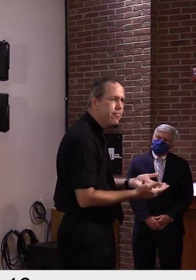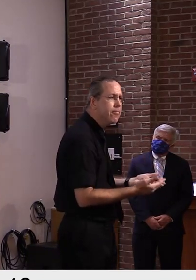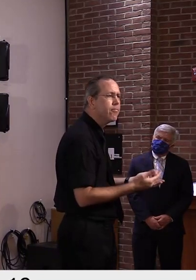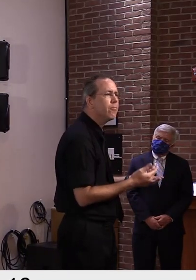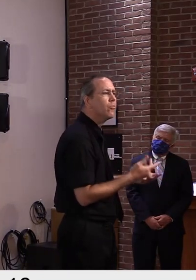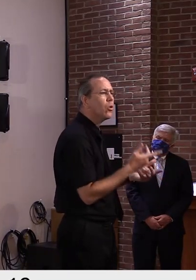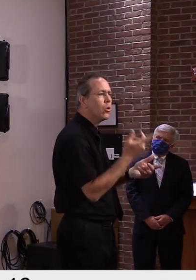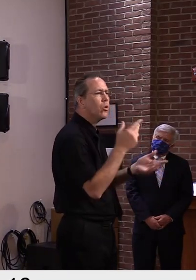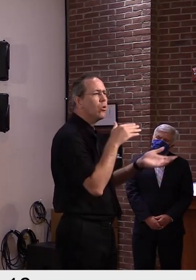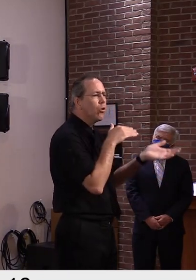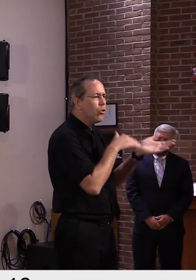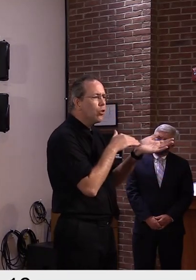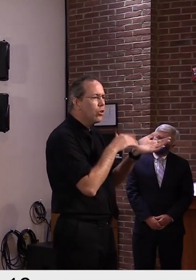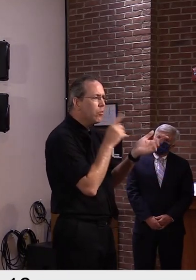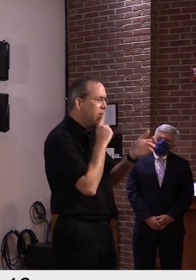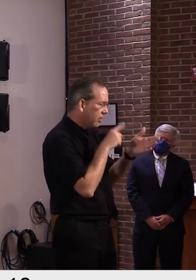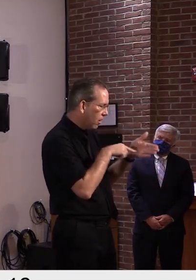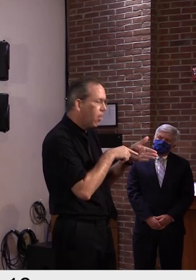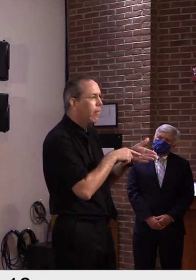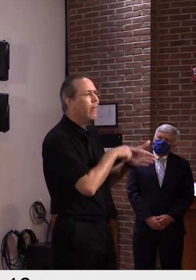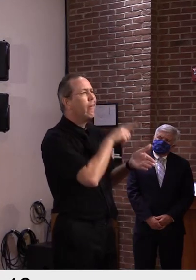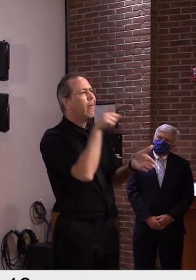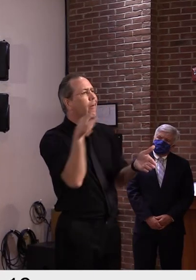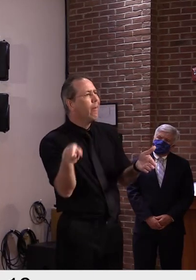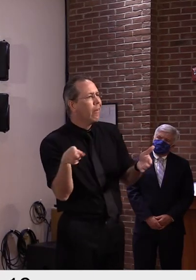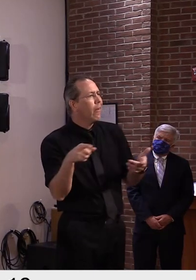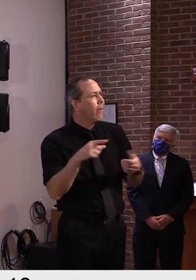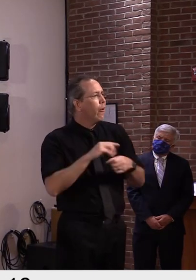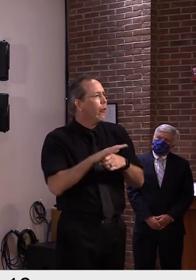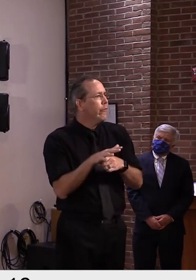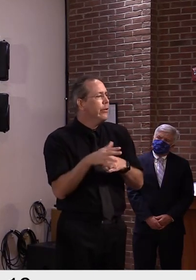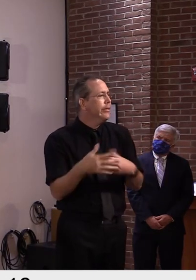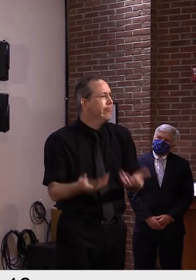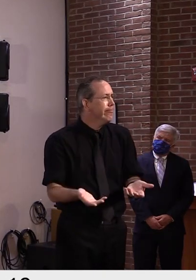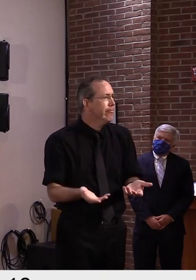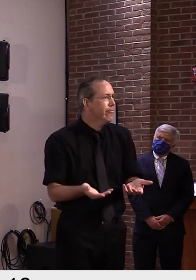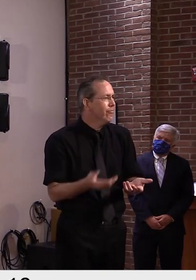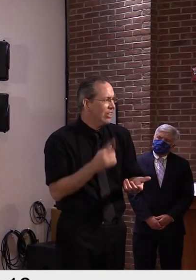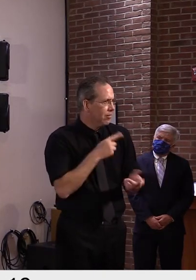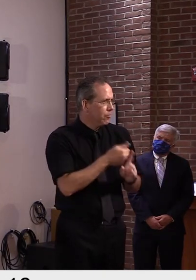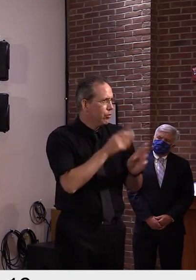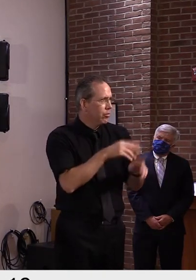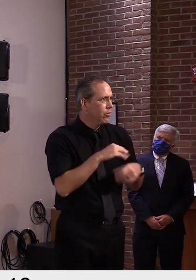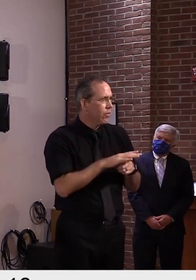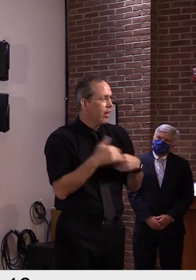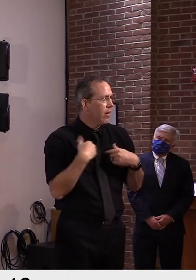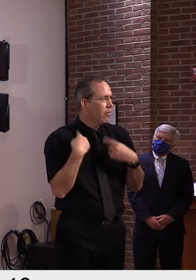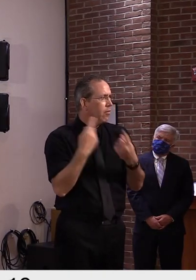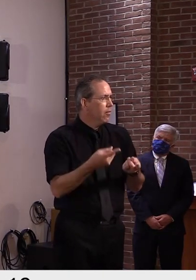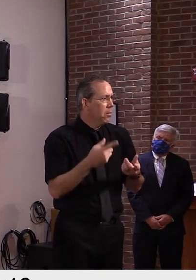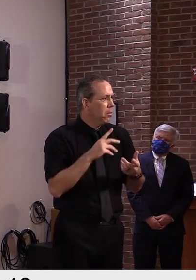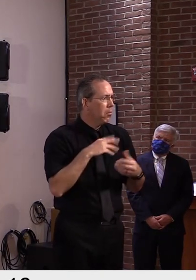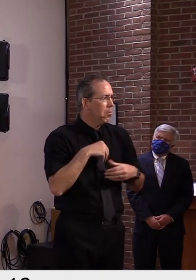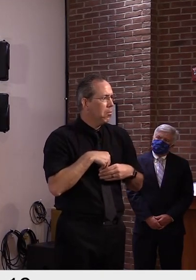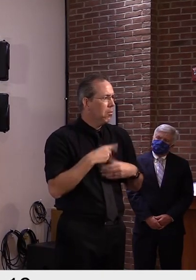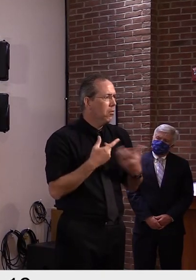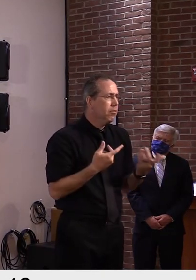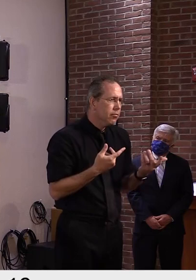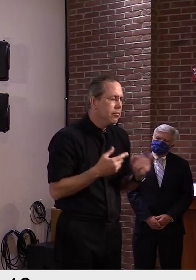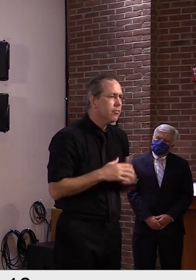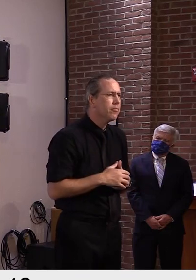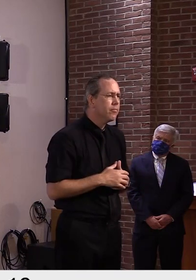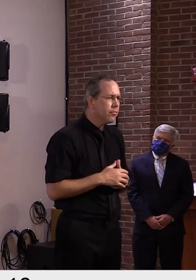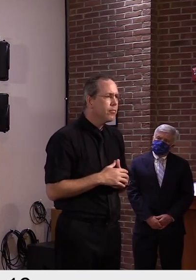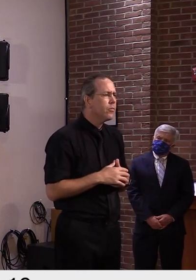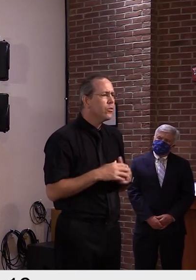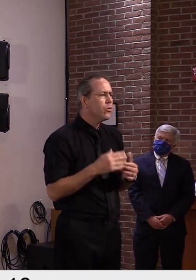all their energy and adversely affected all of their other chronic conditions that may have caused their death. We even count those as